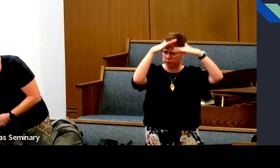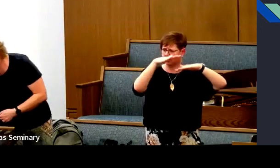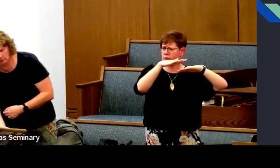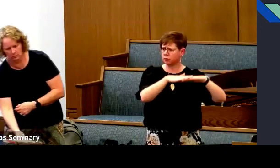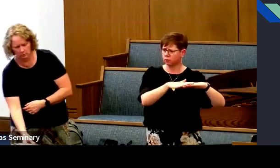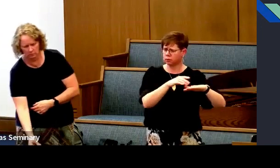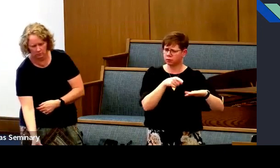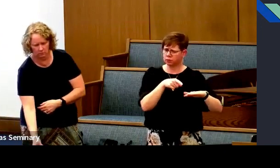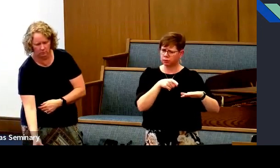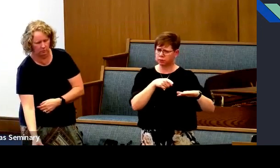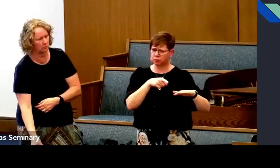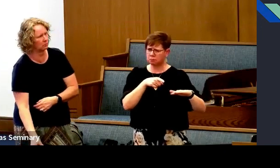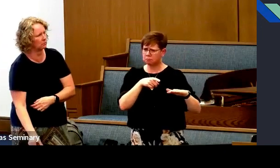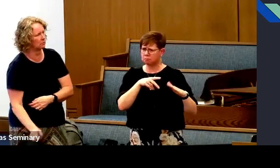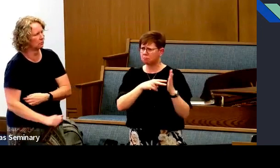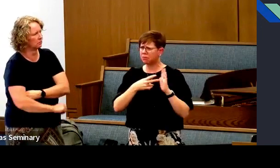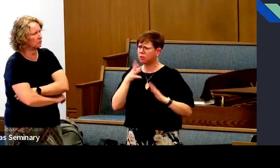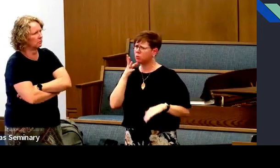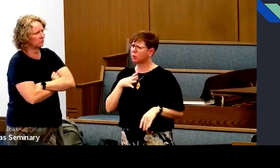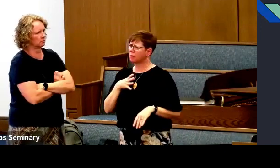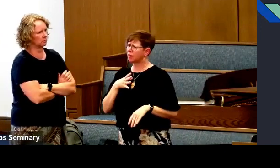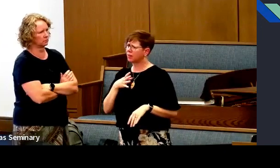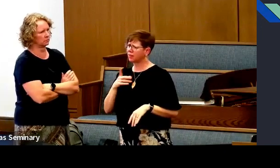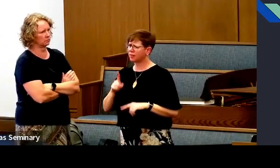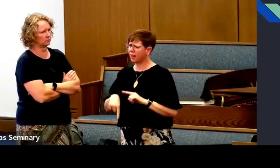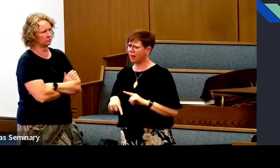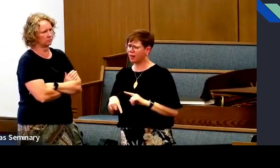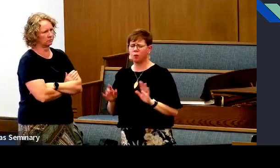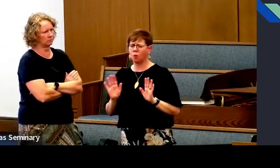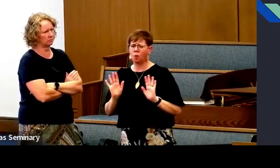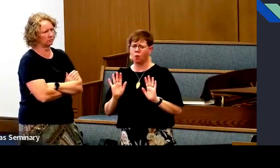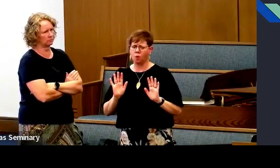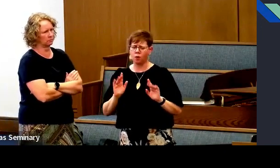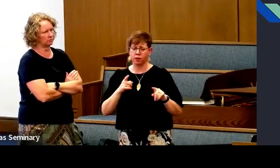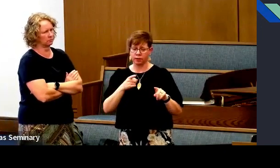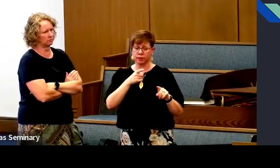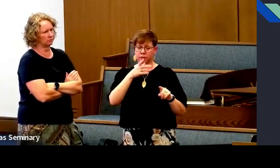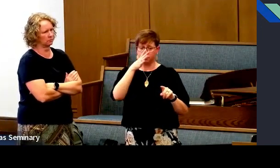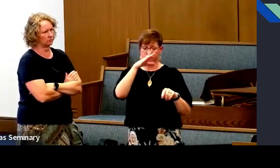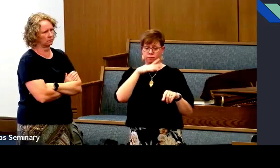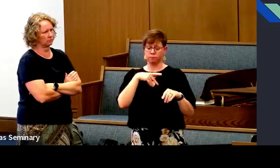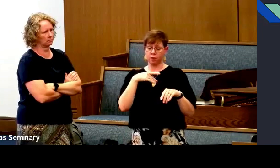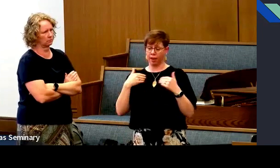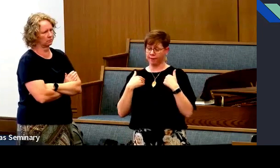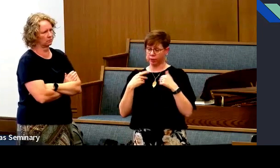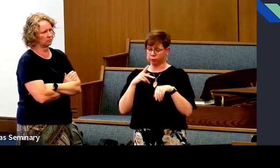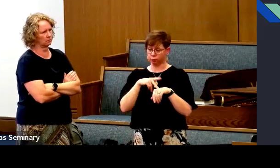men can lay hands upon another person's head. And a woman can't.